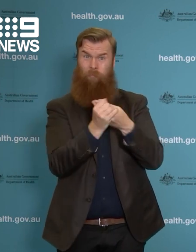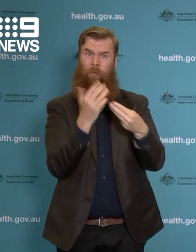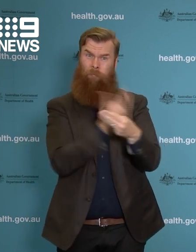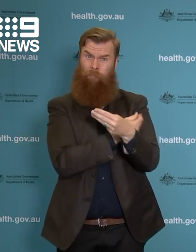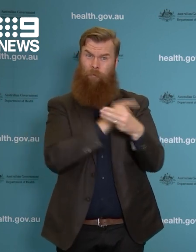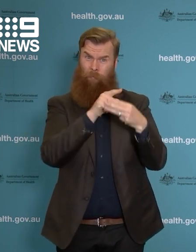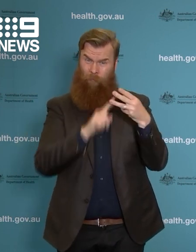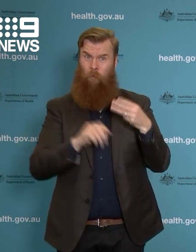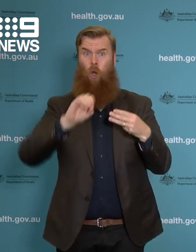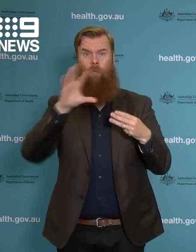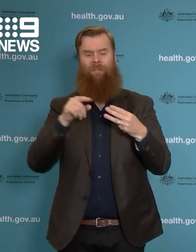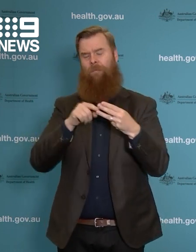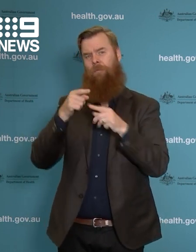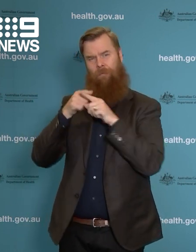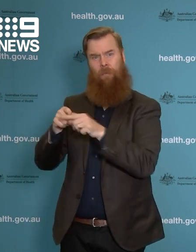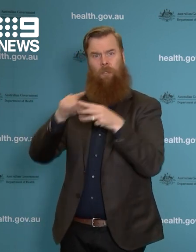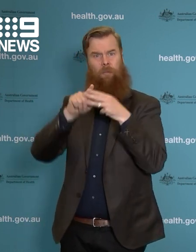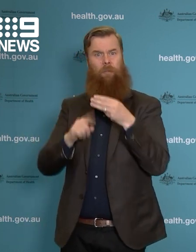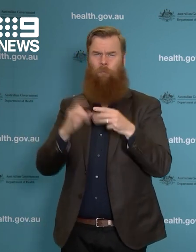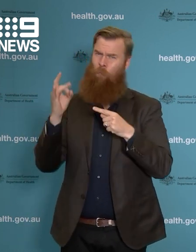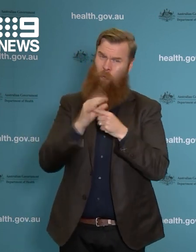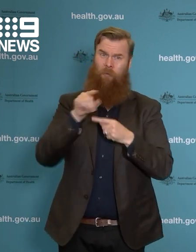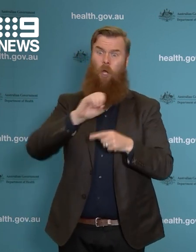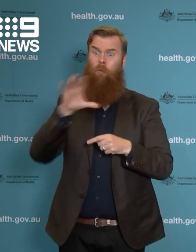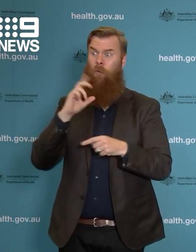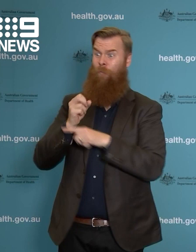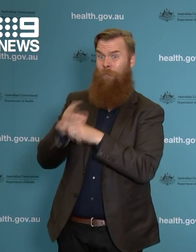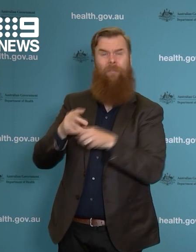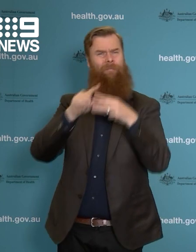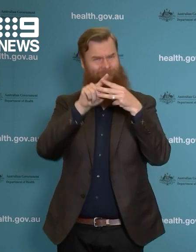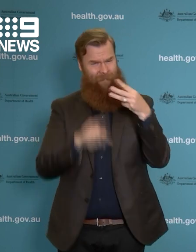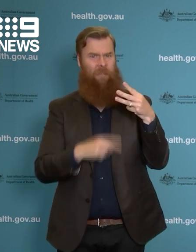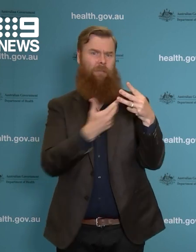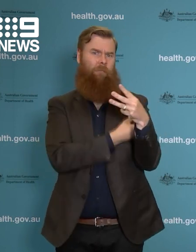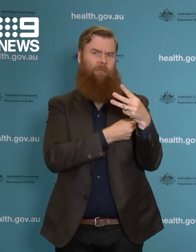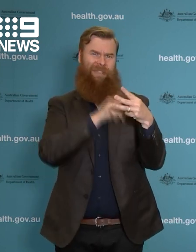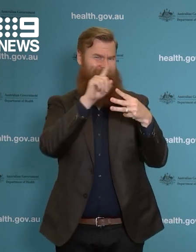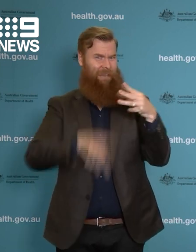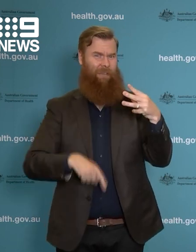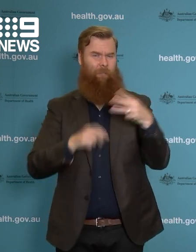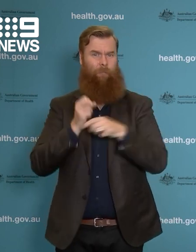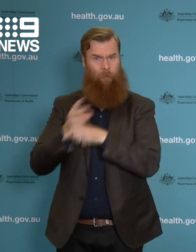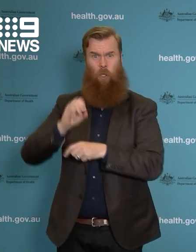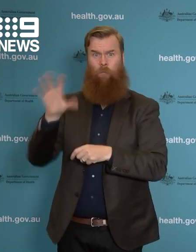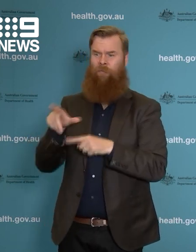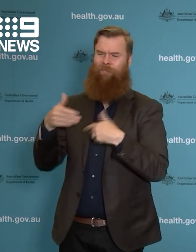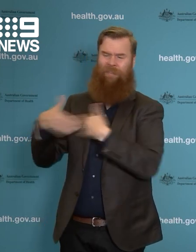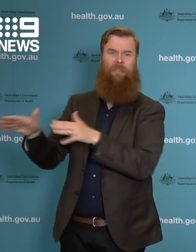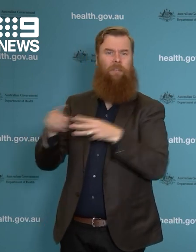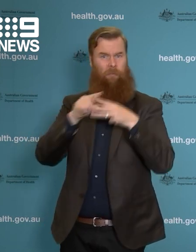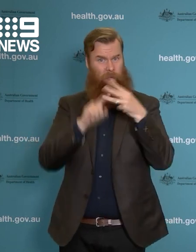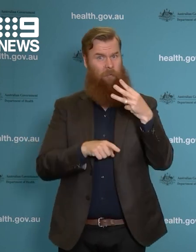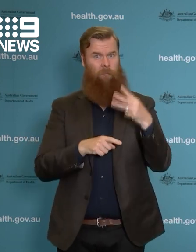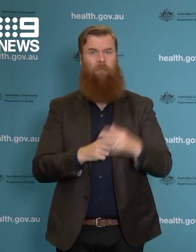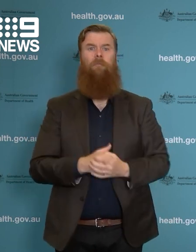So that is the crucial point, and points, of course, directly to the importance of the booster program, and General